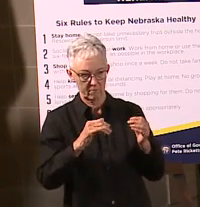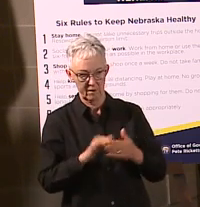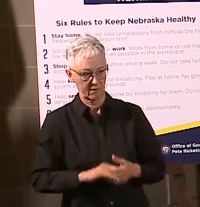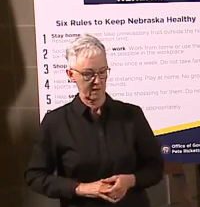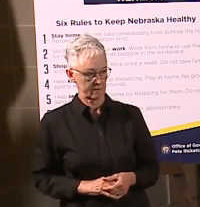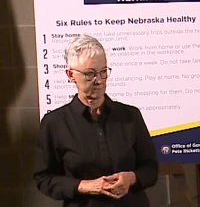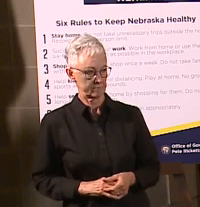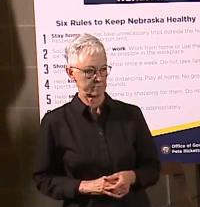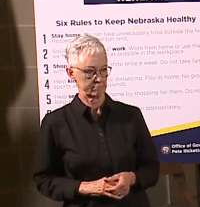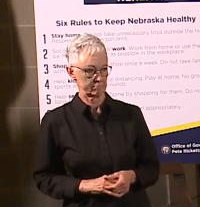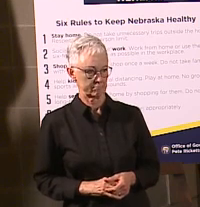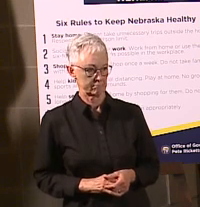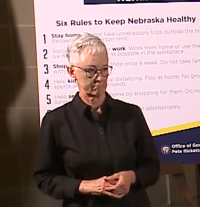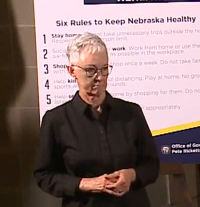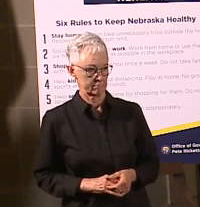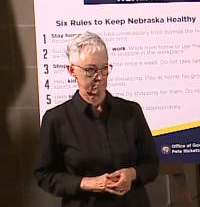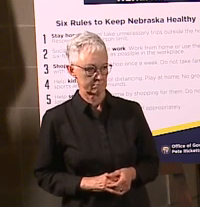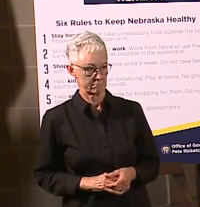Taylor.